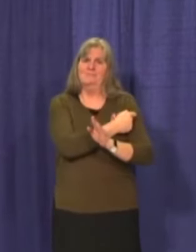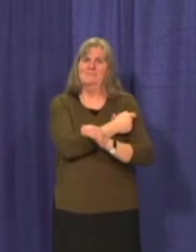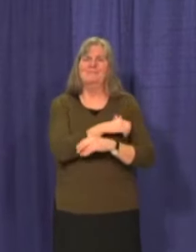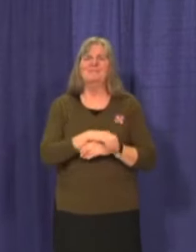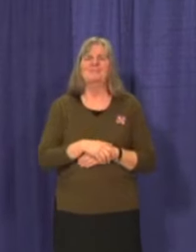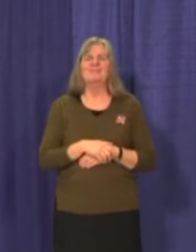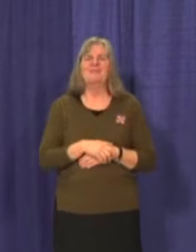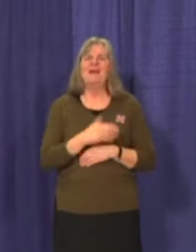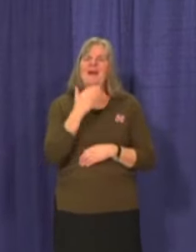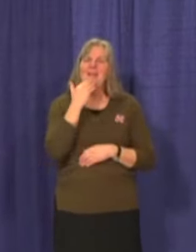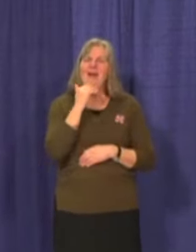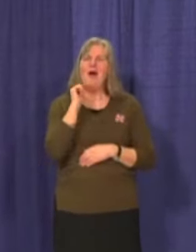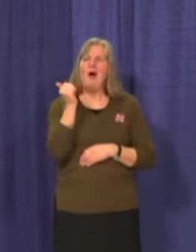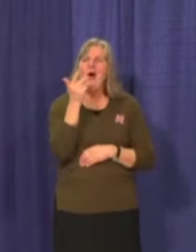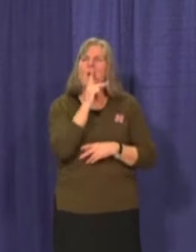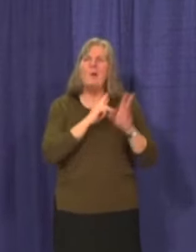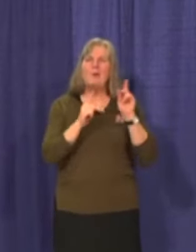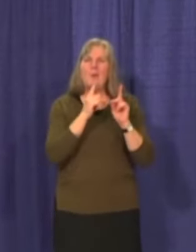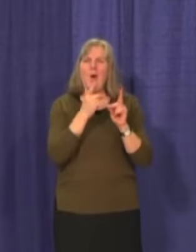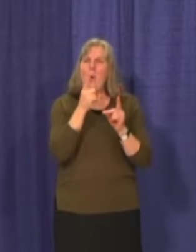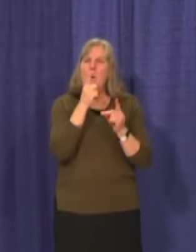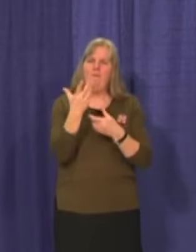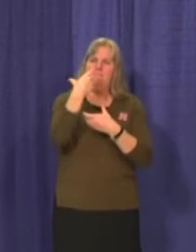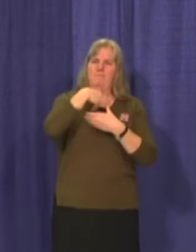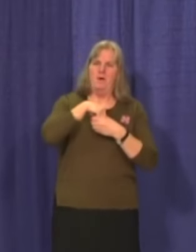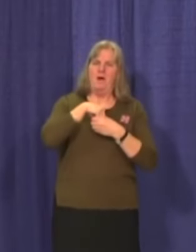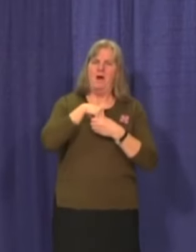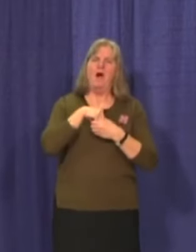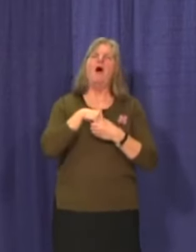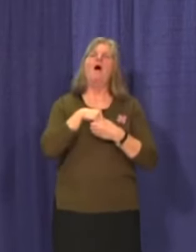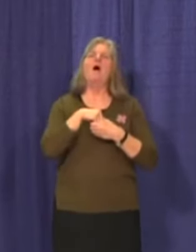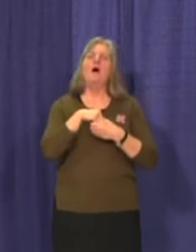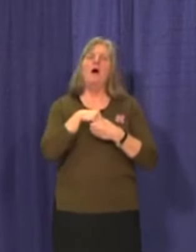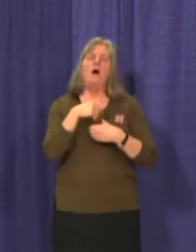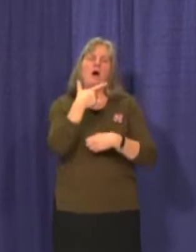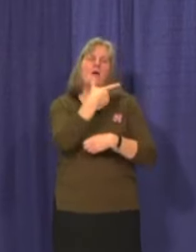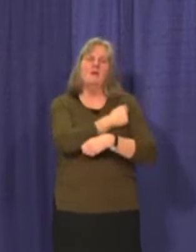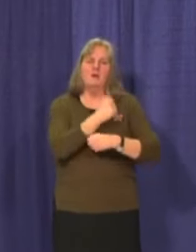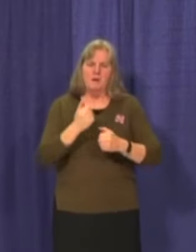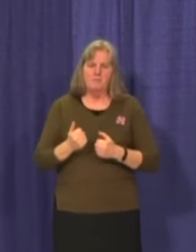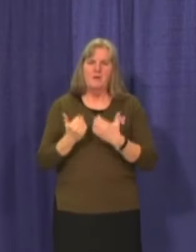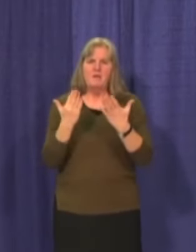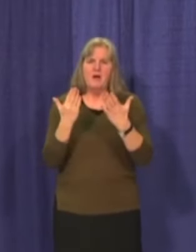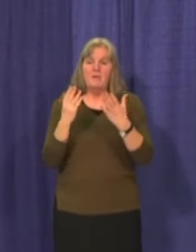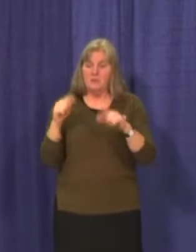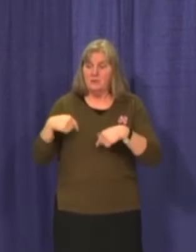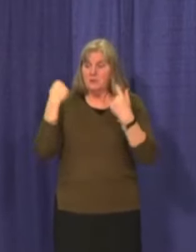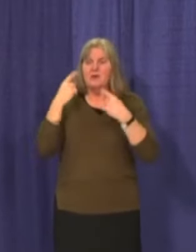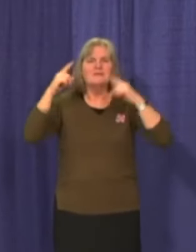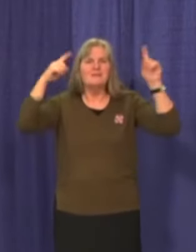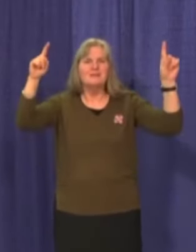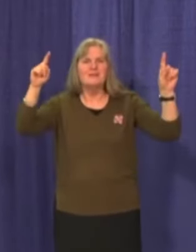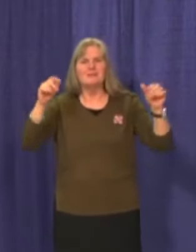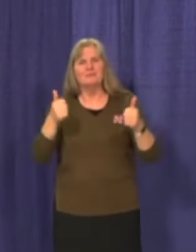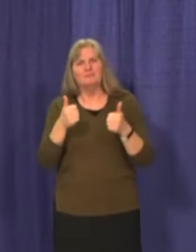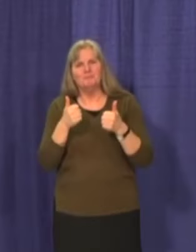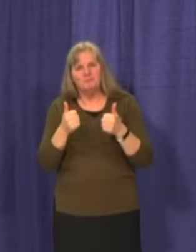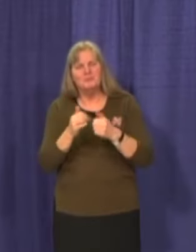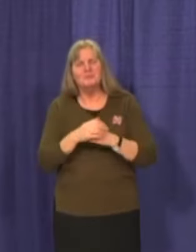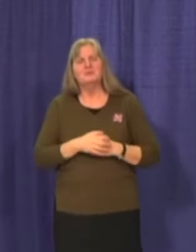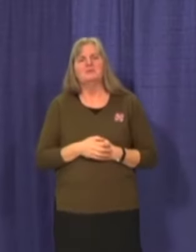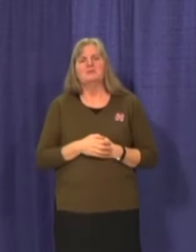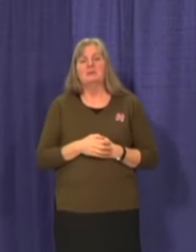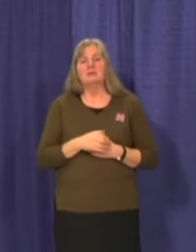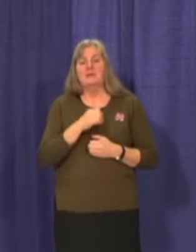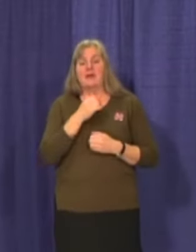all those involved in the effort, the vaccine rollout is going really well. As of the end of